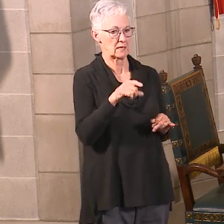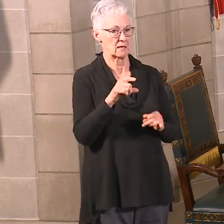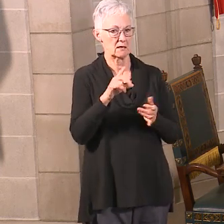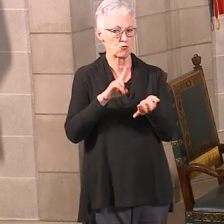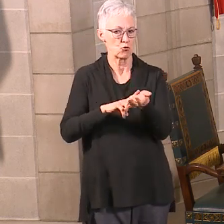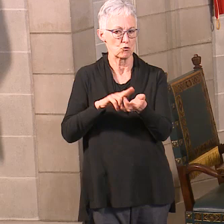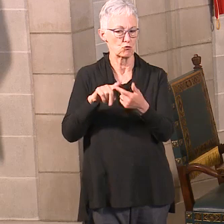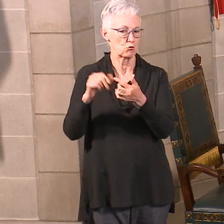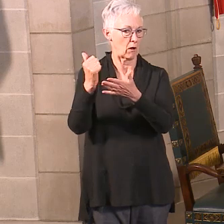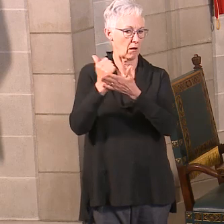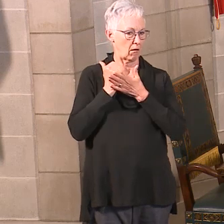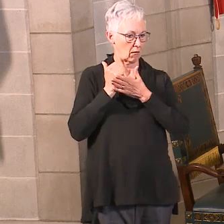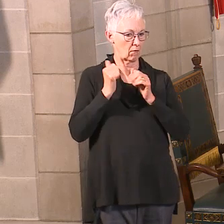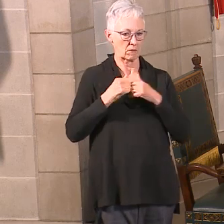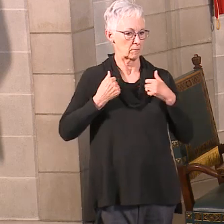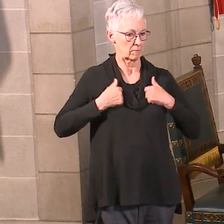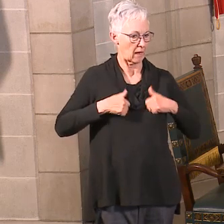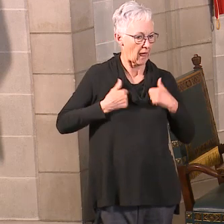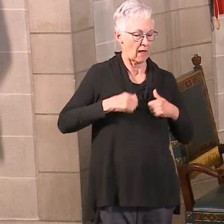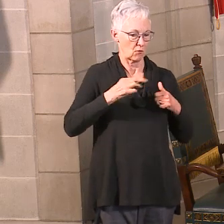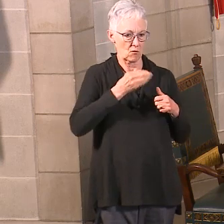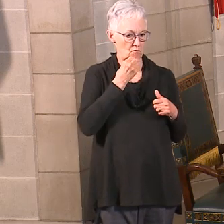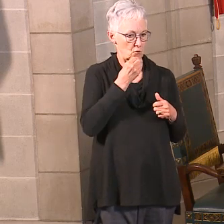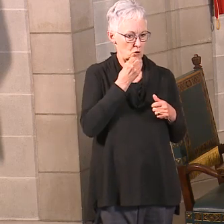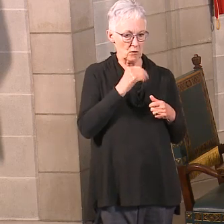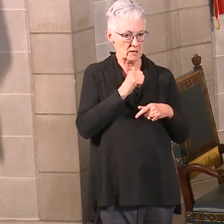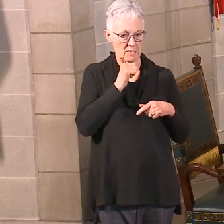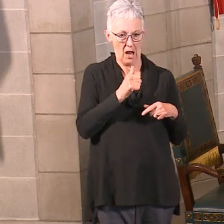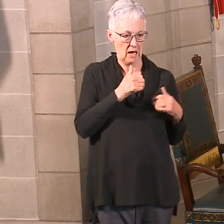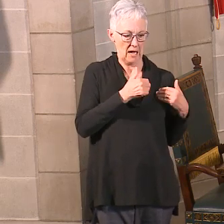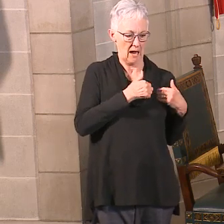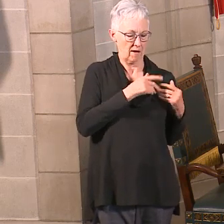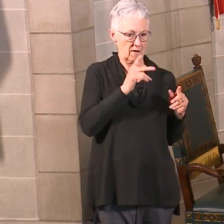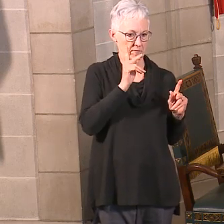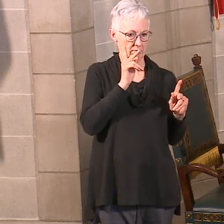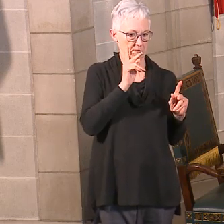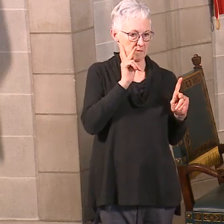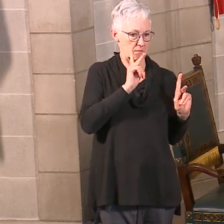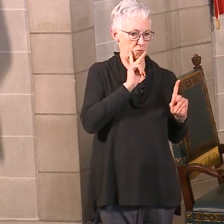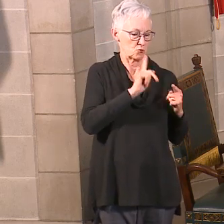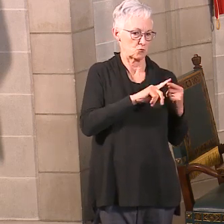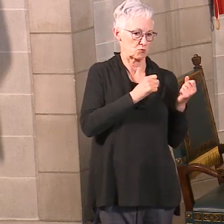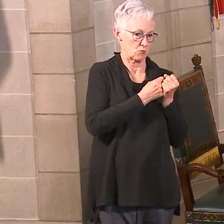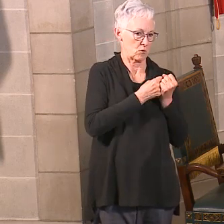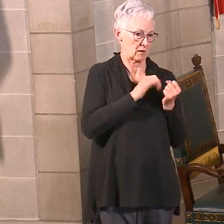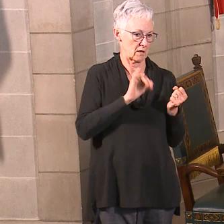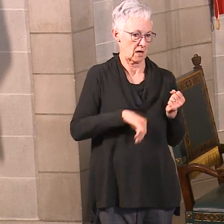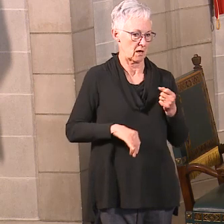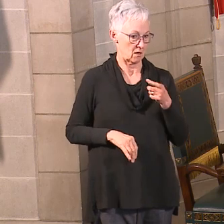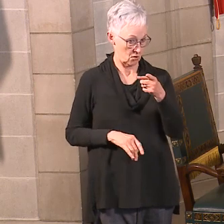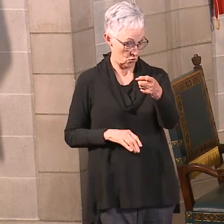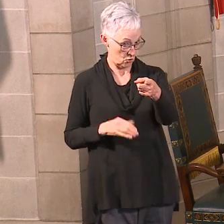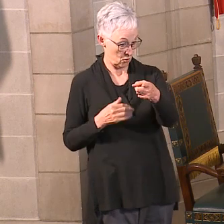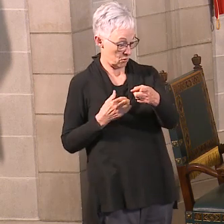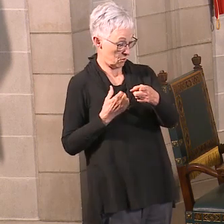facility. And we're working on areas for that too. And what's the capacity? We have 18 now.